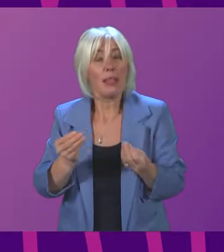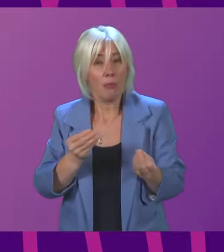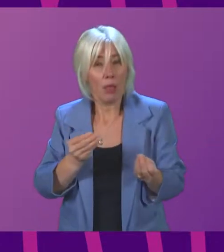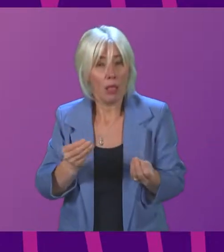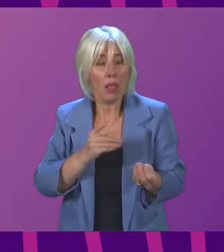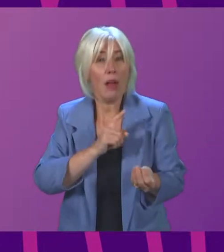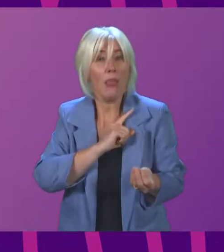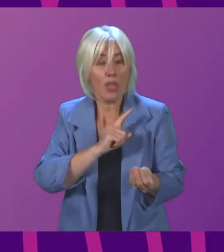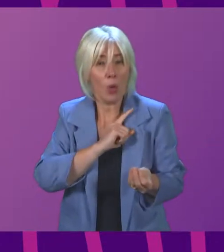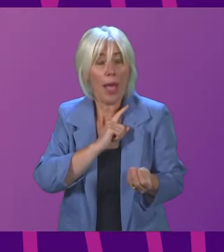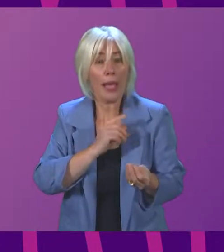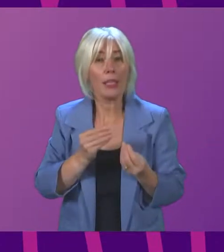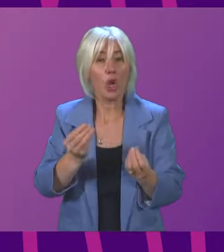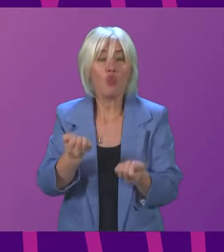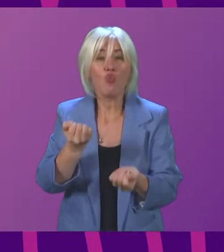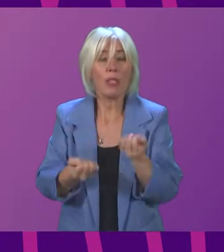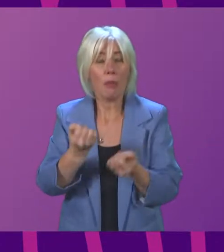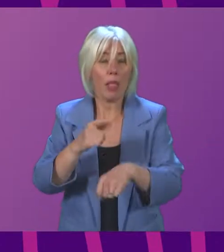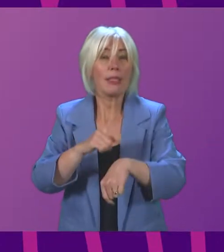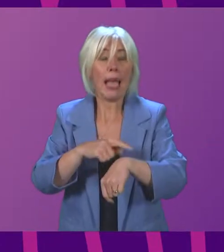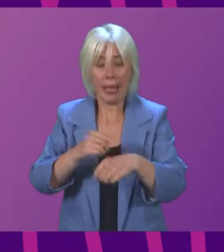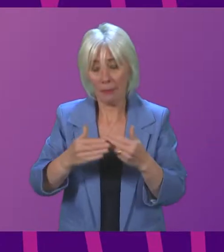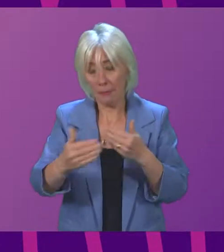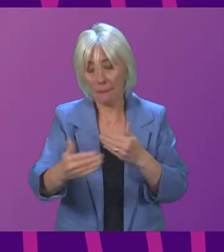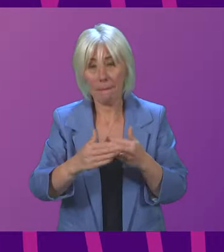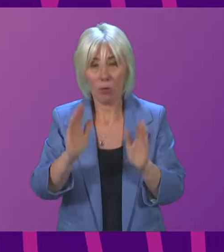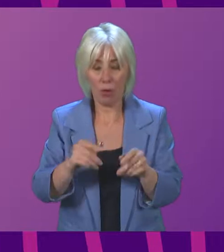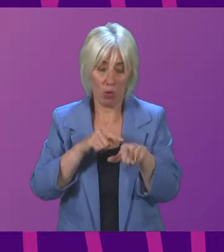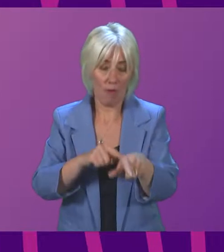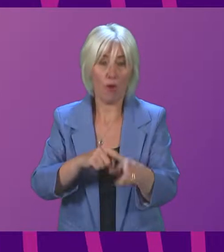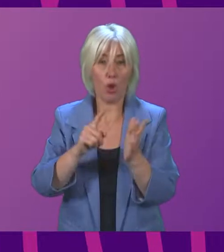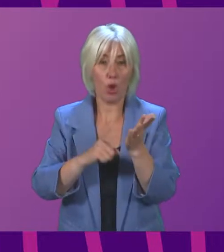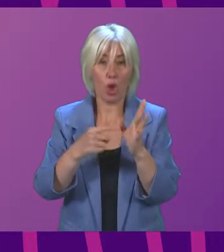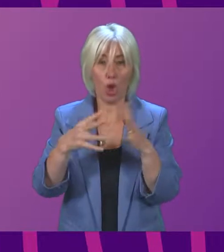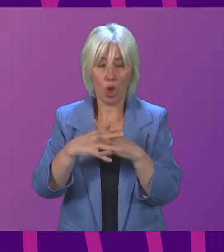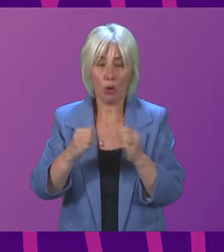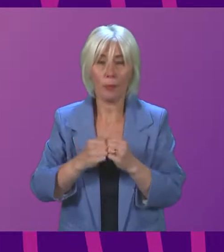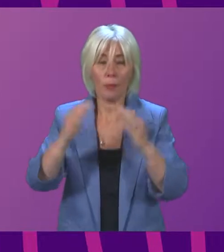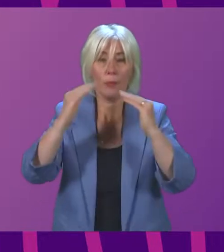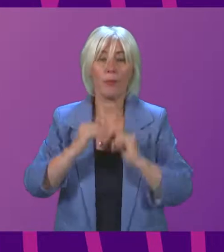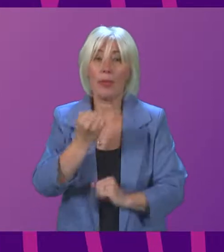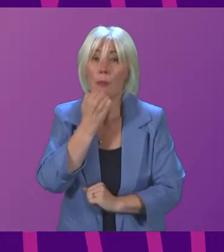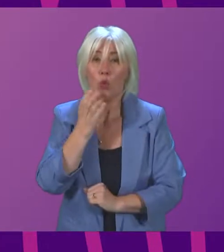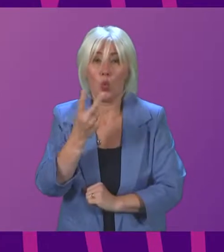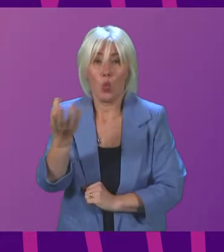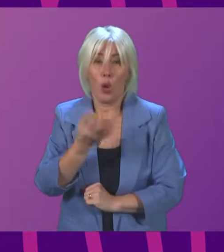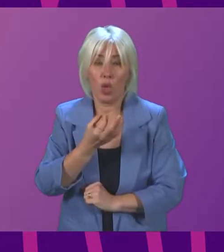we're giving that reasonable time frame for people to comply with the law. Question number two, Fiona Hislop.